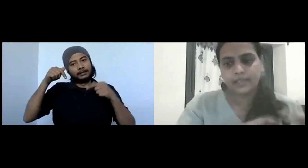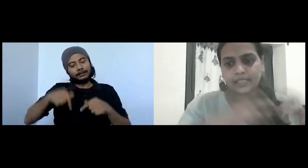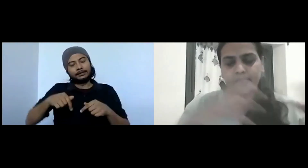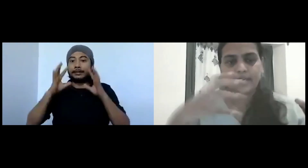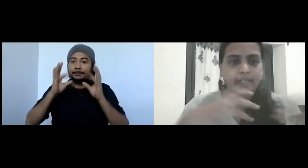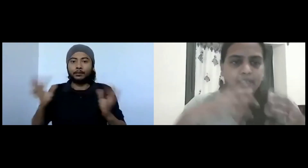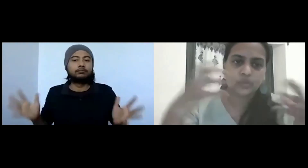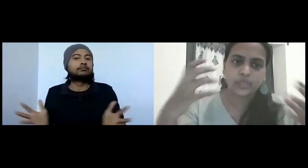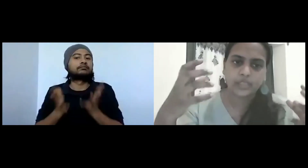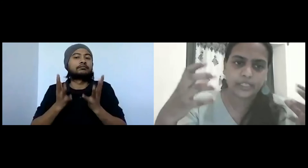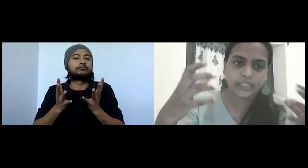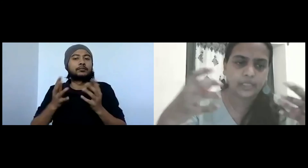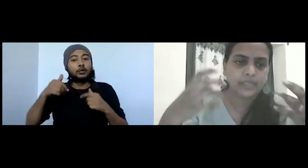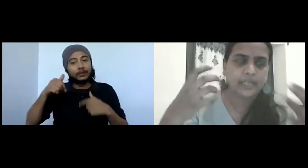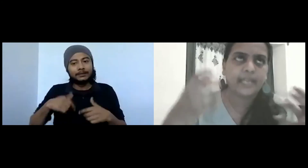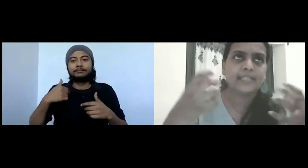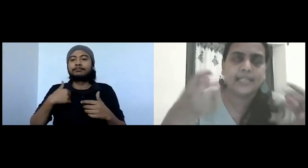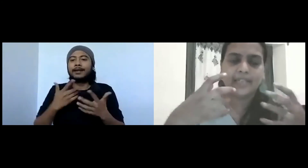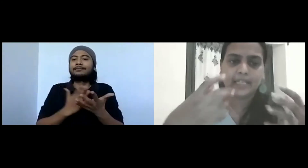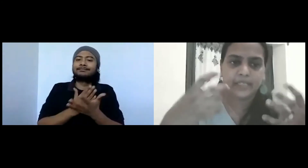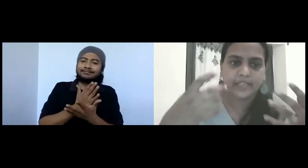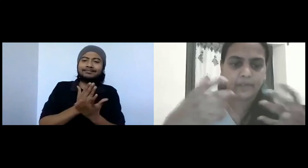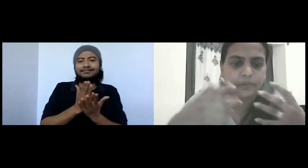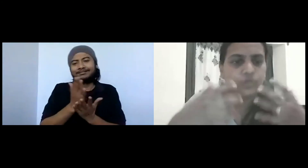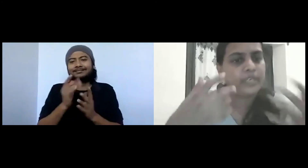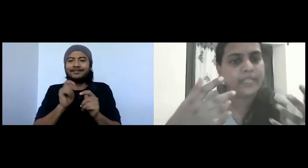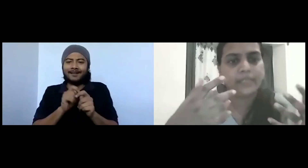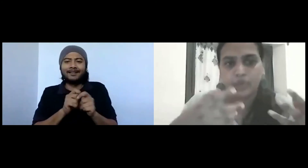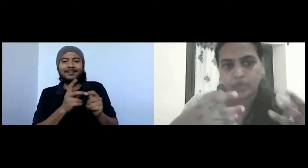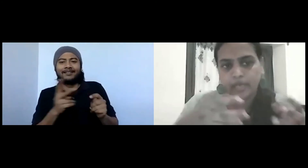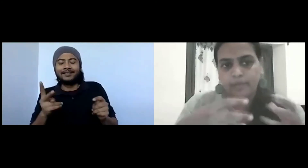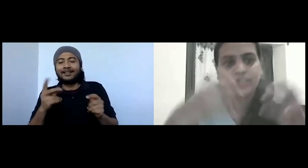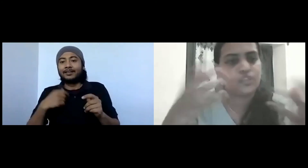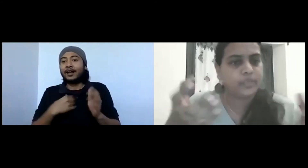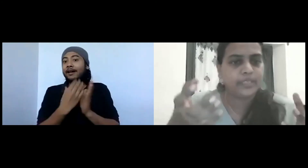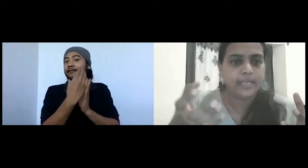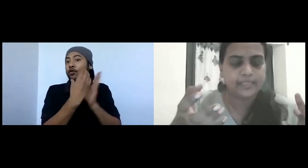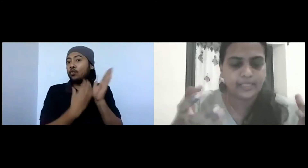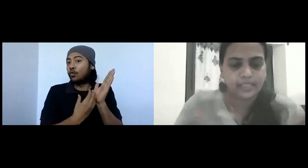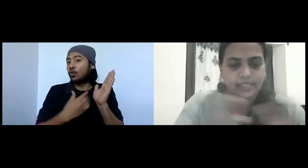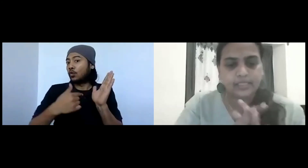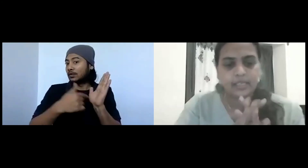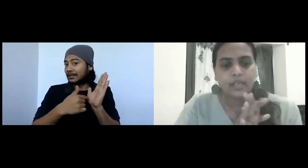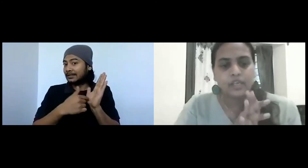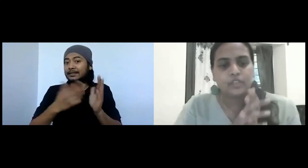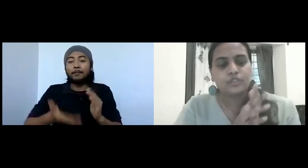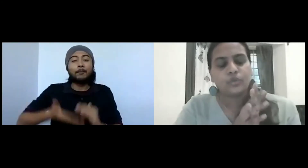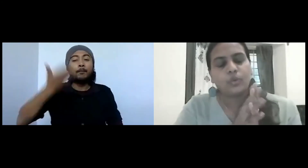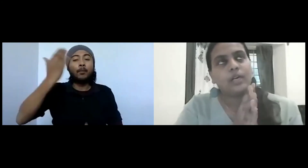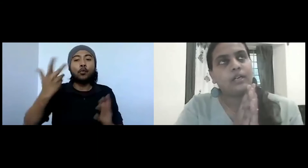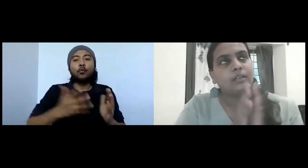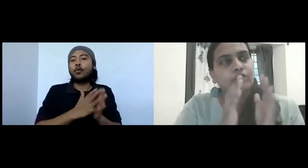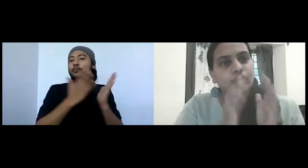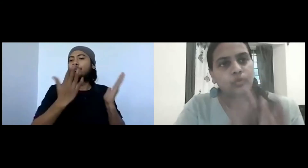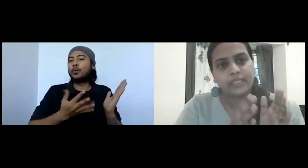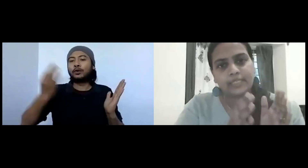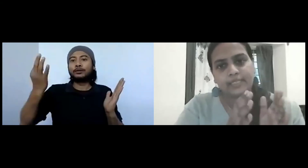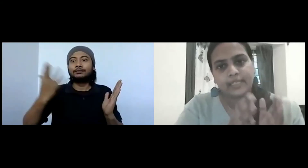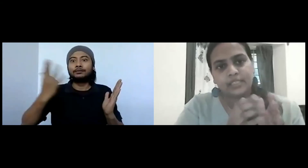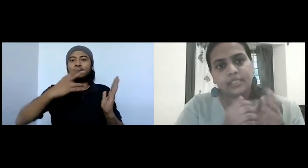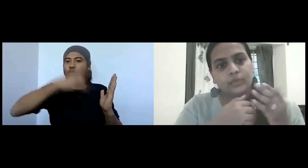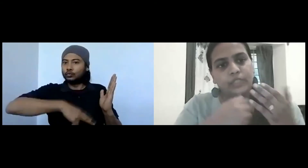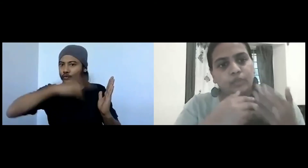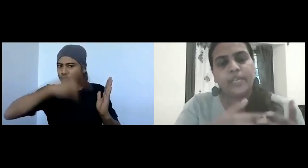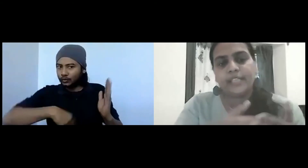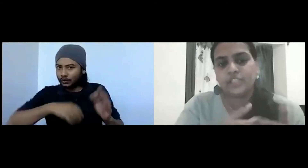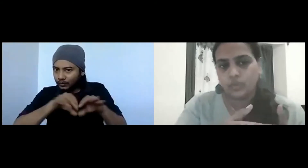thing is generated through a curriculum that has been developed through reading programs and storytelling sessions. So through these